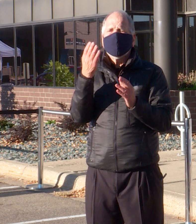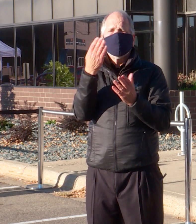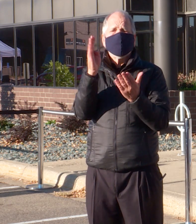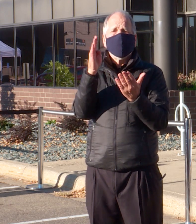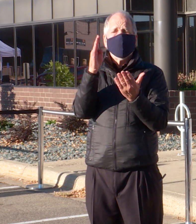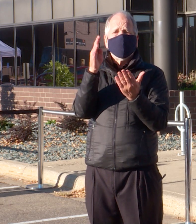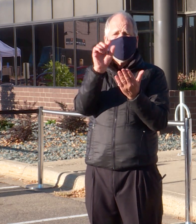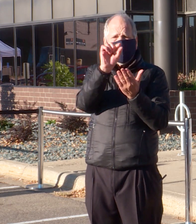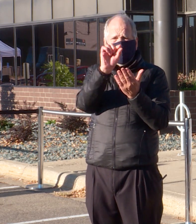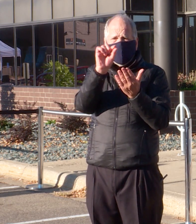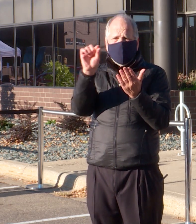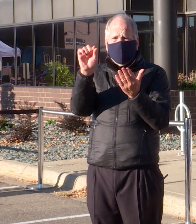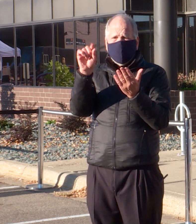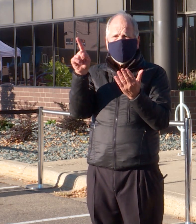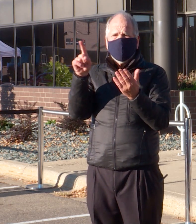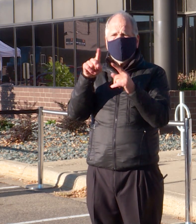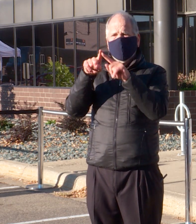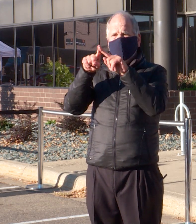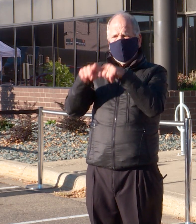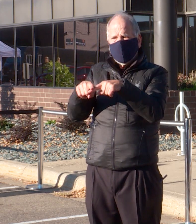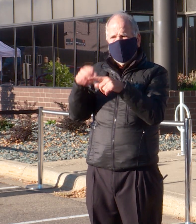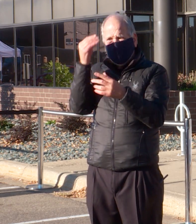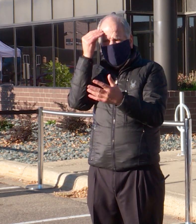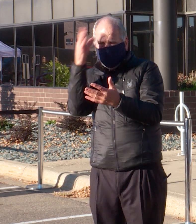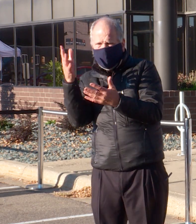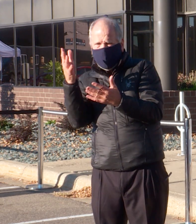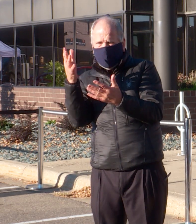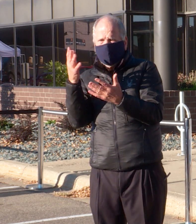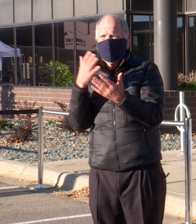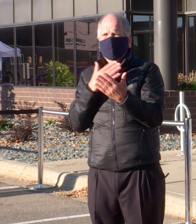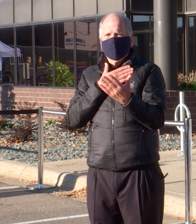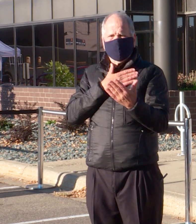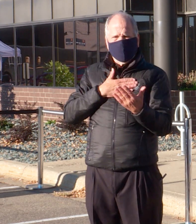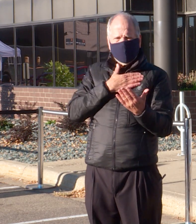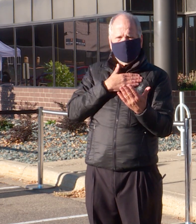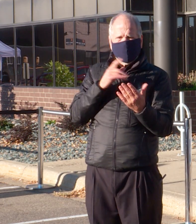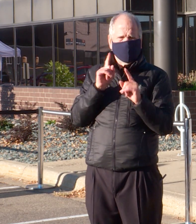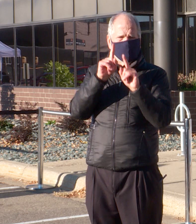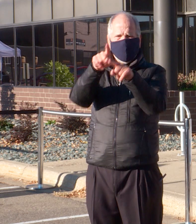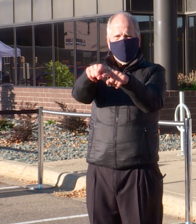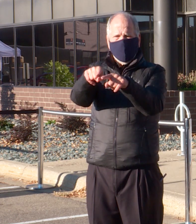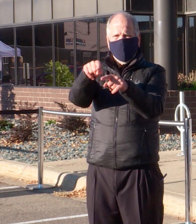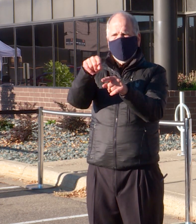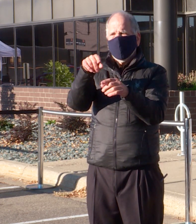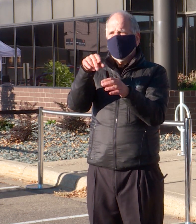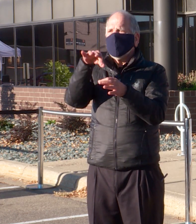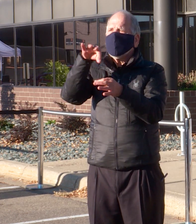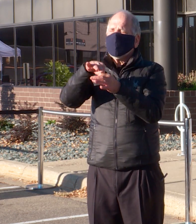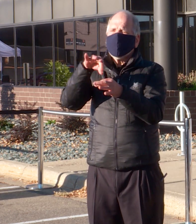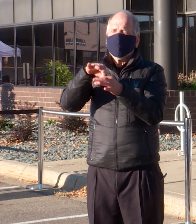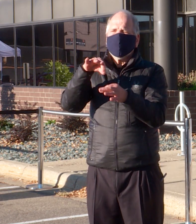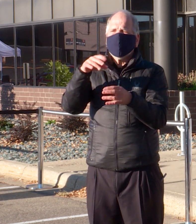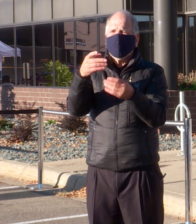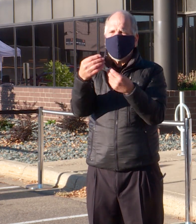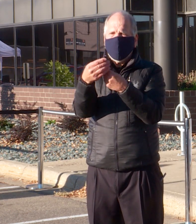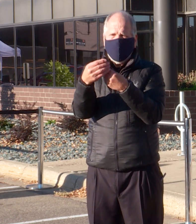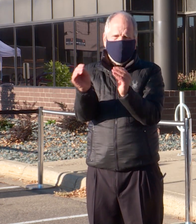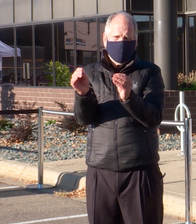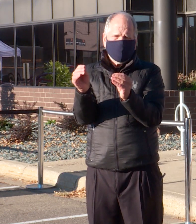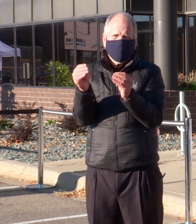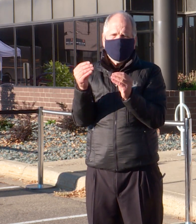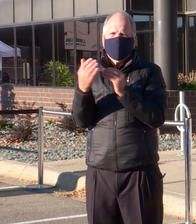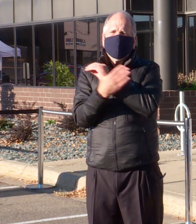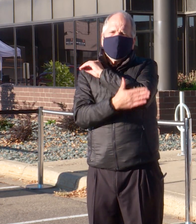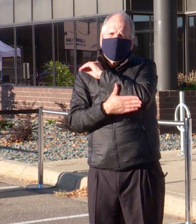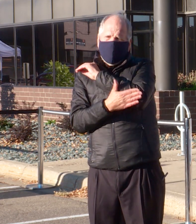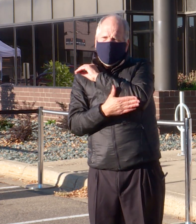information, please go to the election offices. The county and the state have the accurate